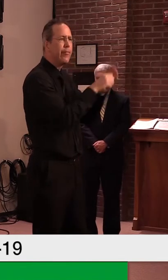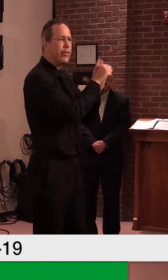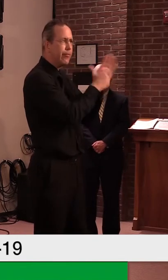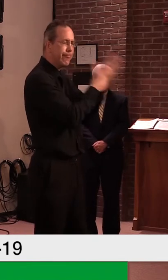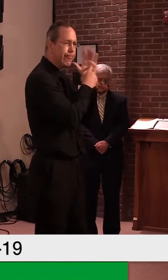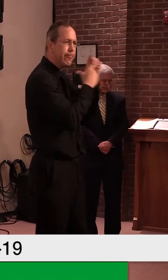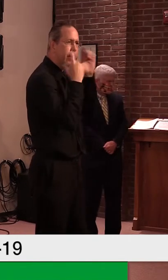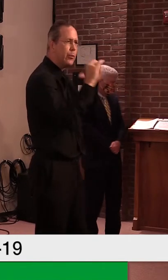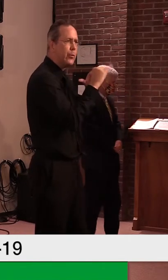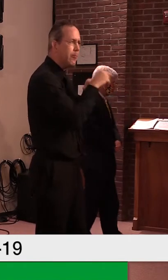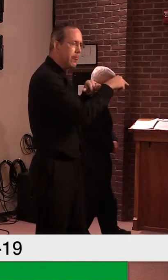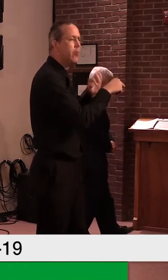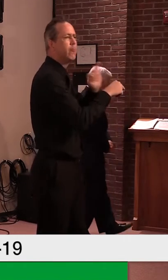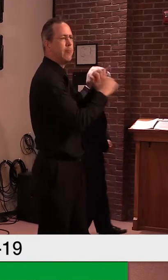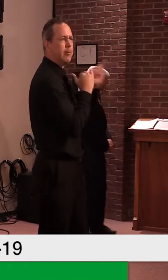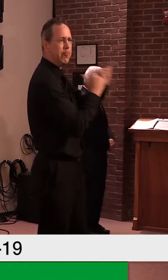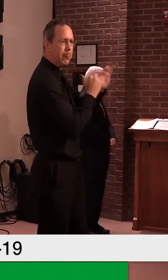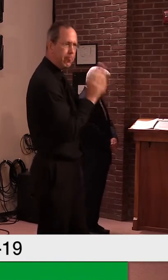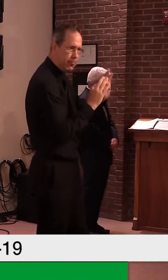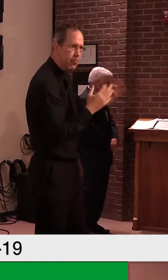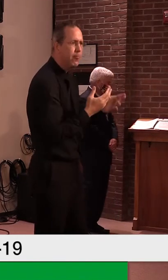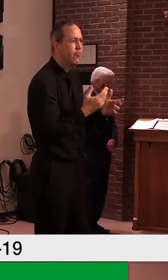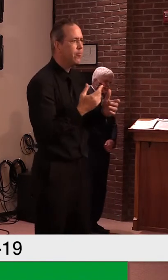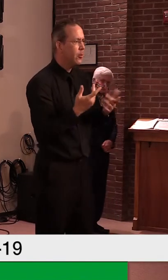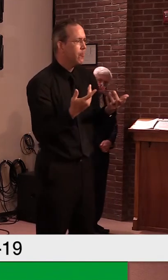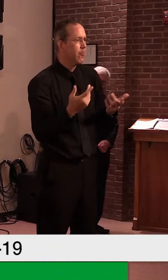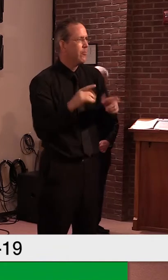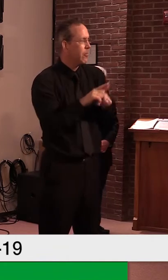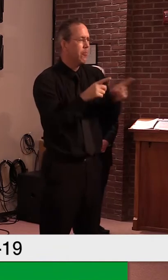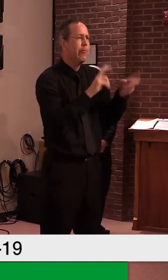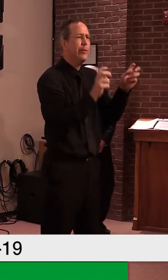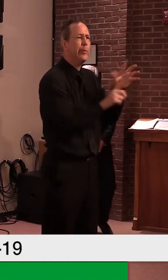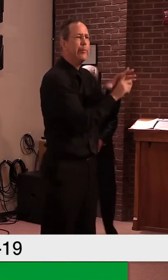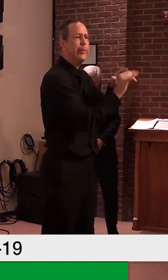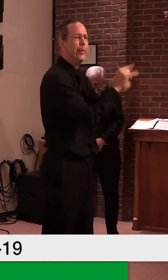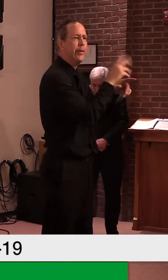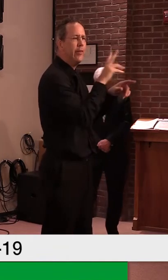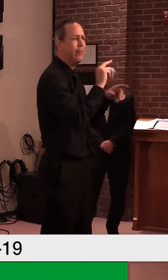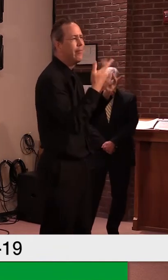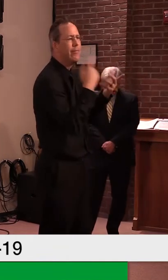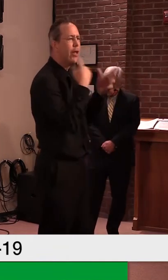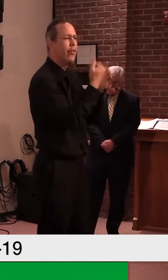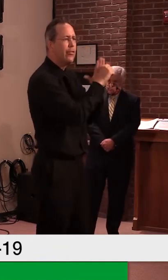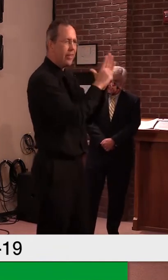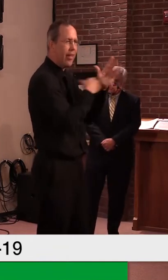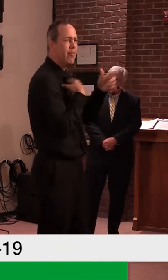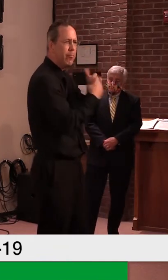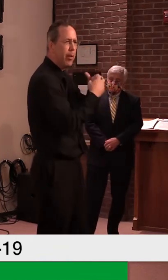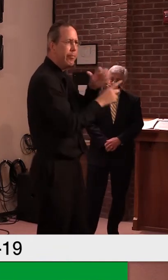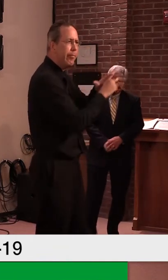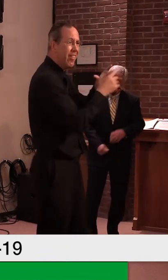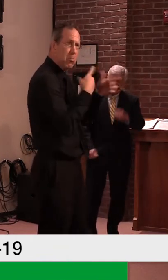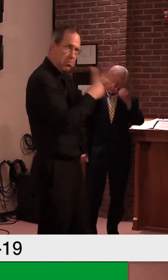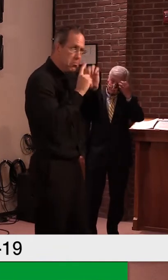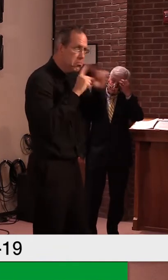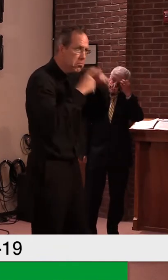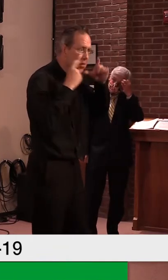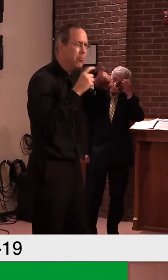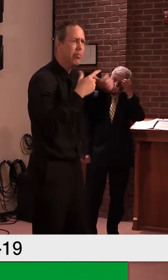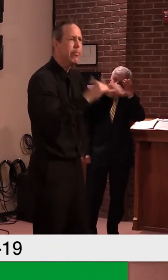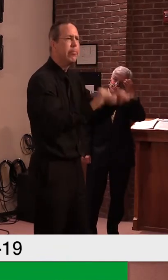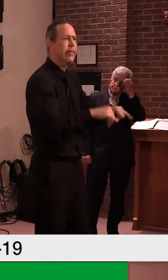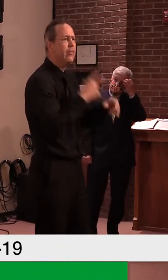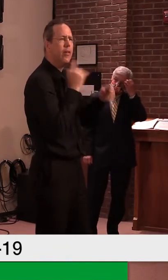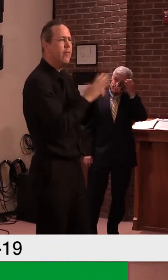as well as we do, they're experiencing the same thing, uh, that they, uh, uh, they can't get compliance to that last whatever